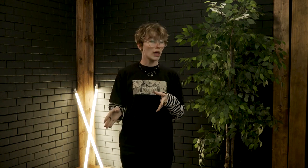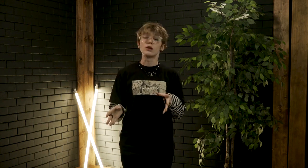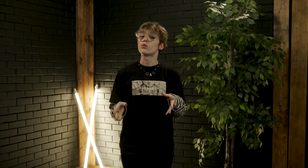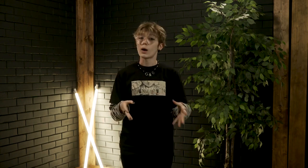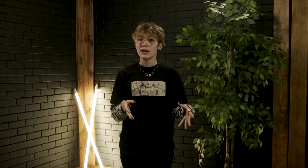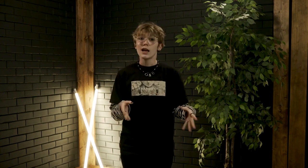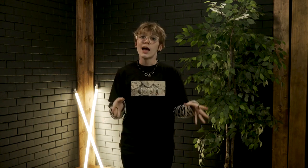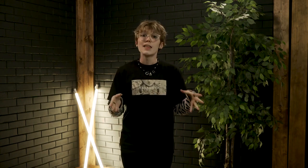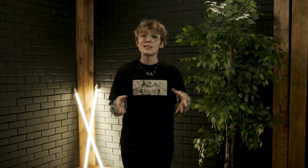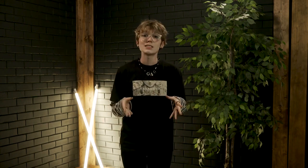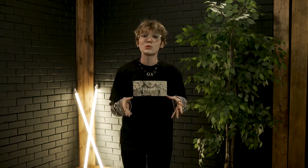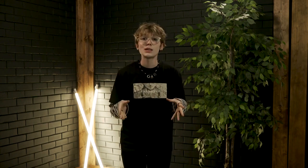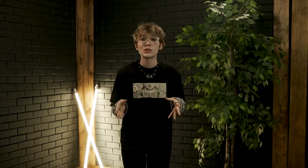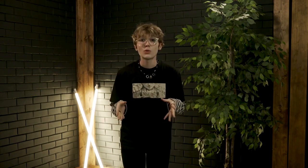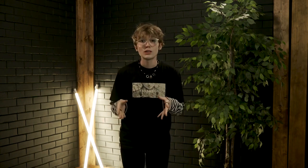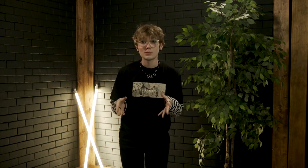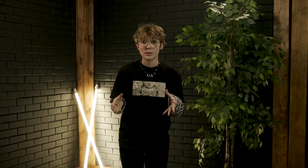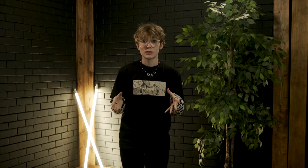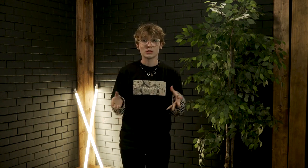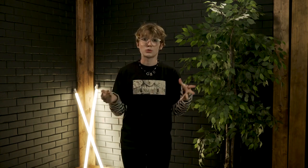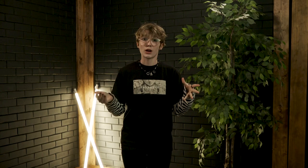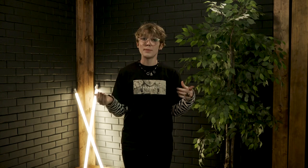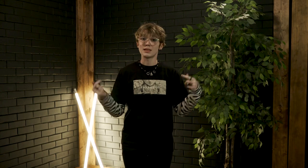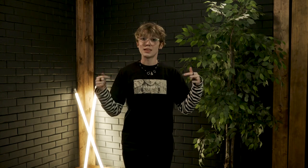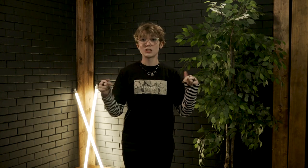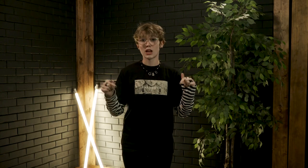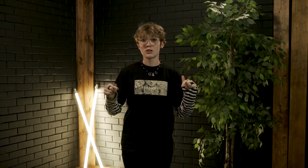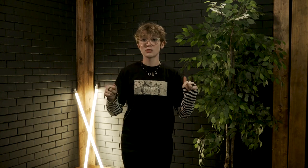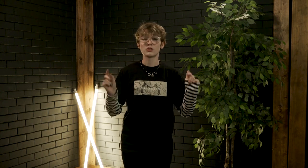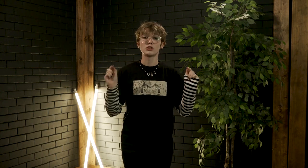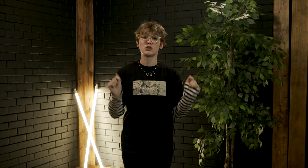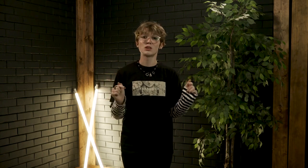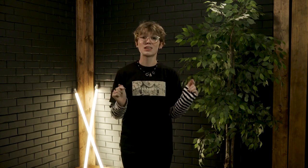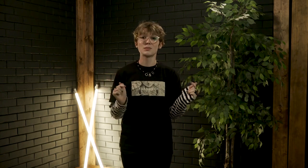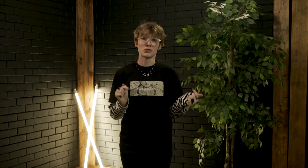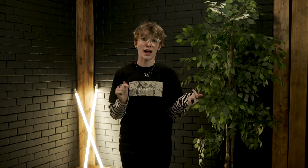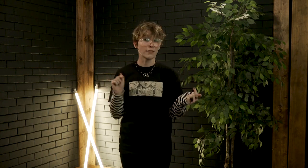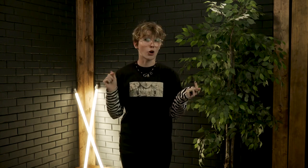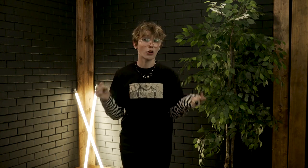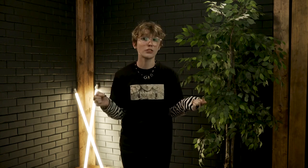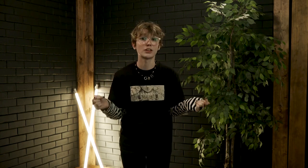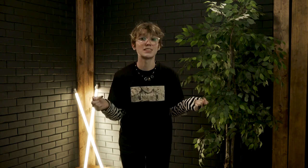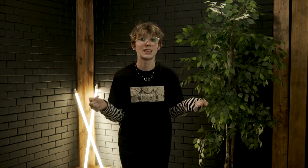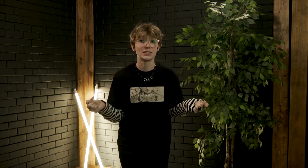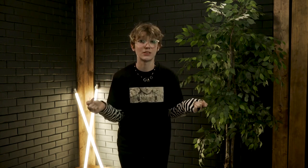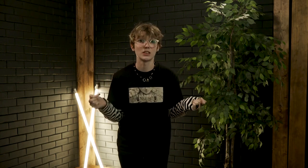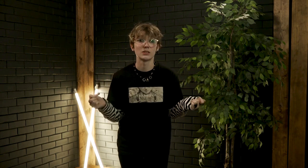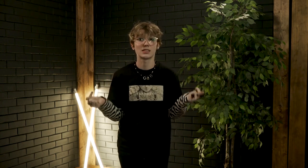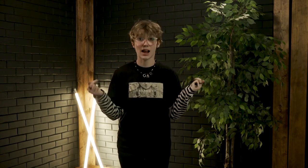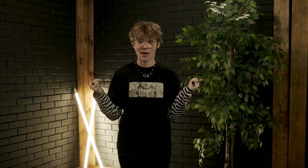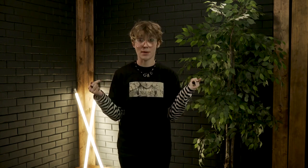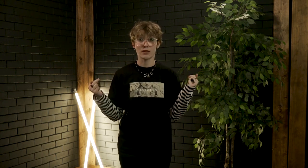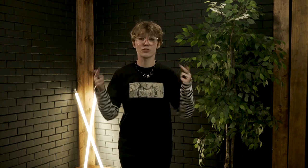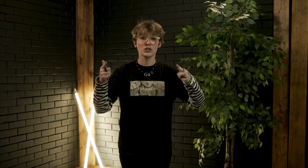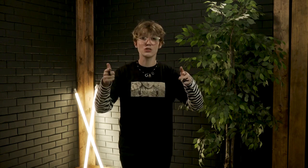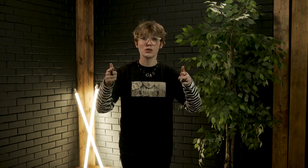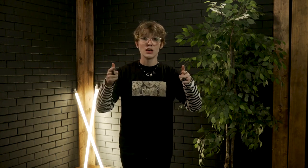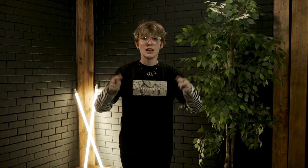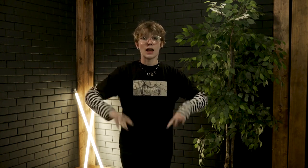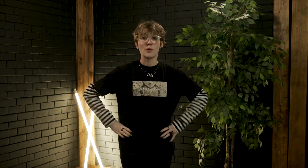and white and this is where you're going to be able to subscribe to this channel so that you can keep track of all the grace kids videos that i make for you i